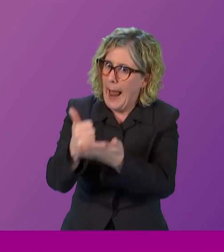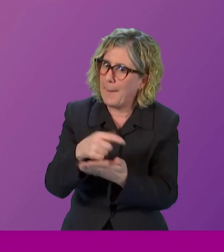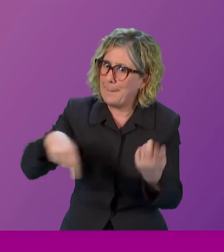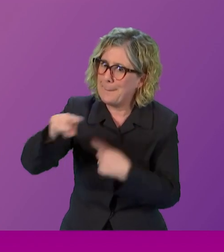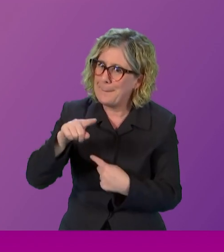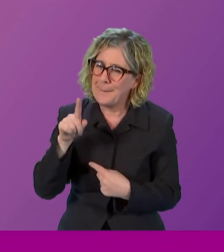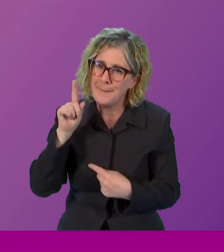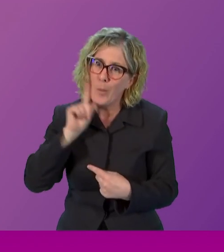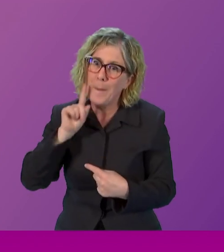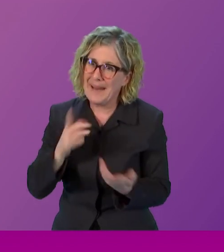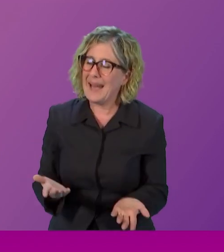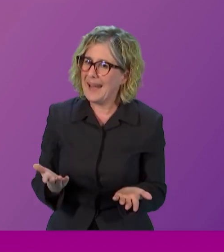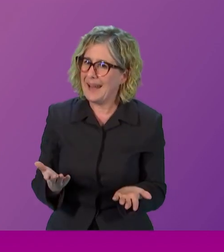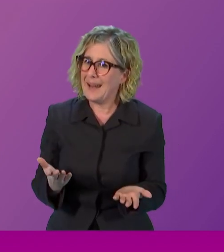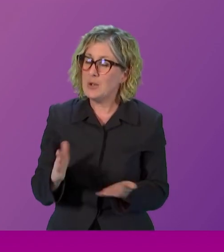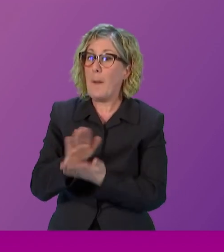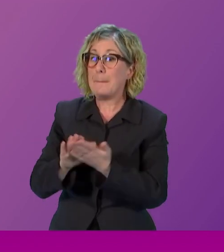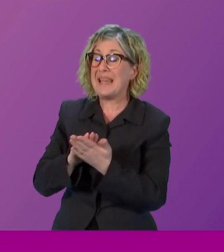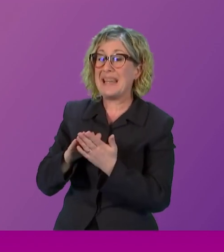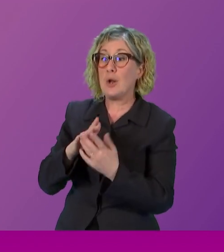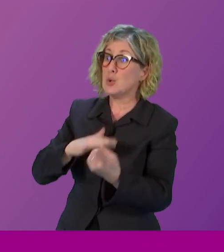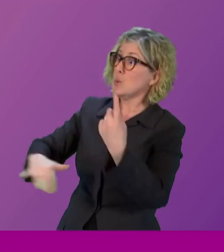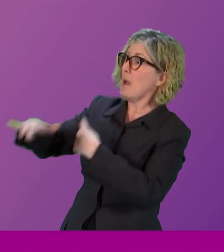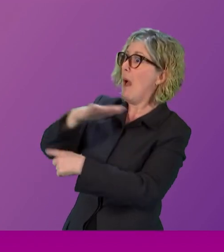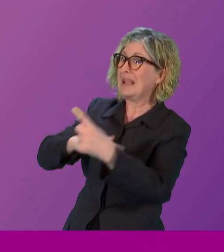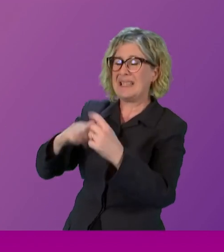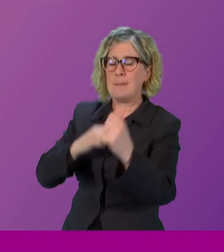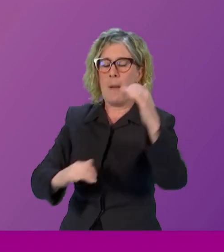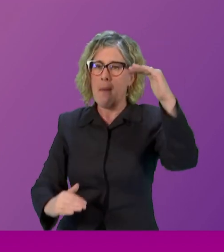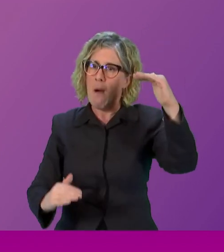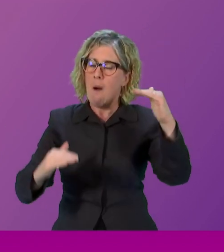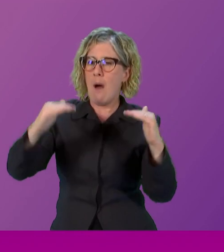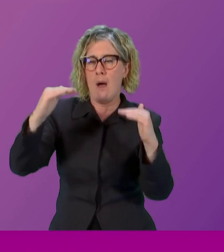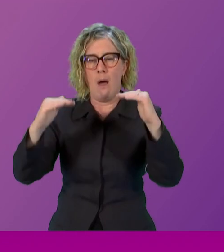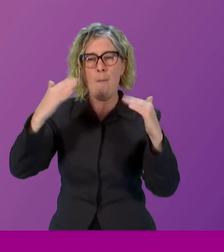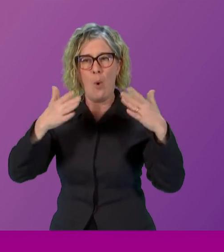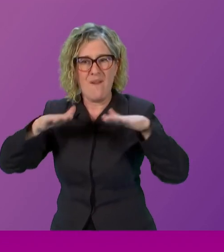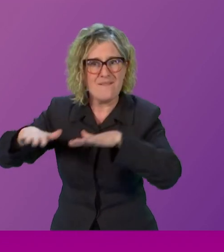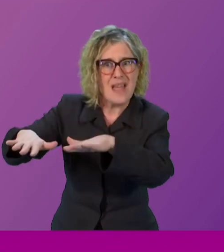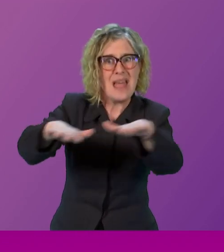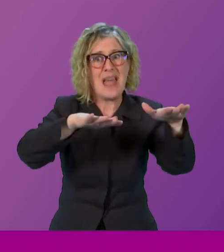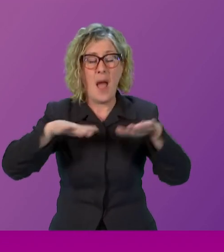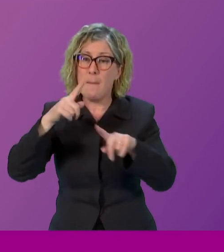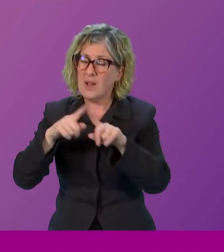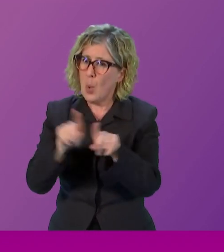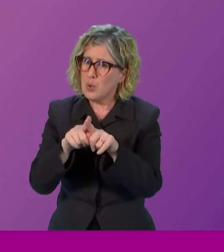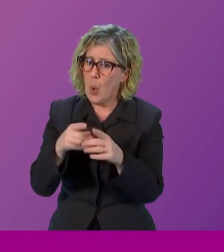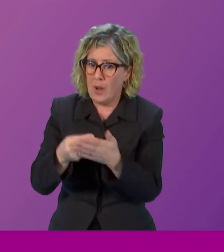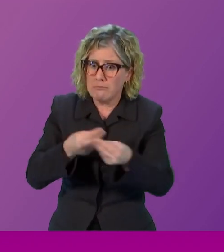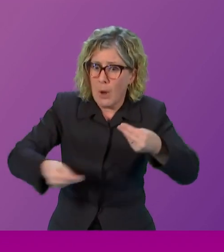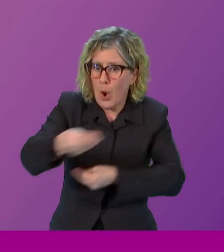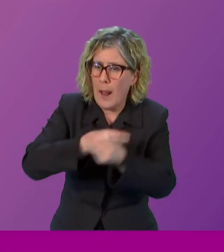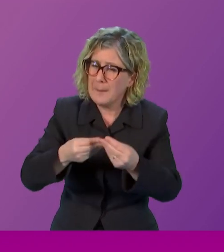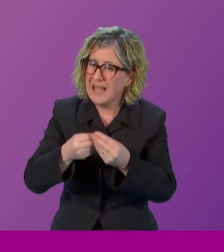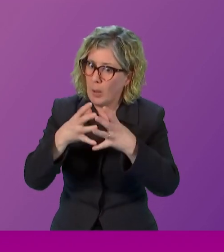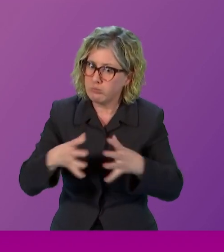doesn't just lead to a fairer society it helps us create a stronger economy as well it's better for women